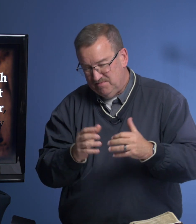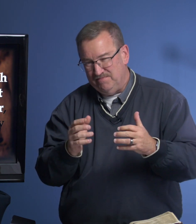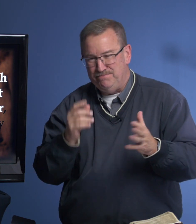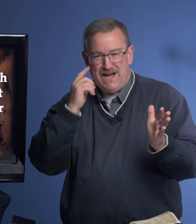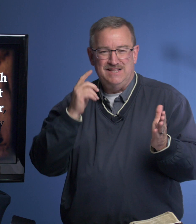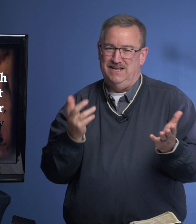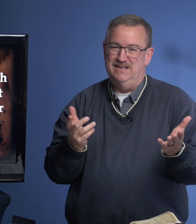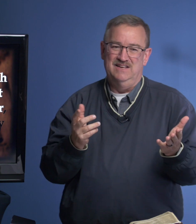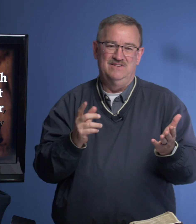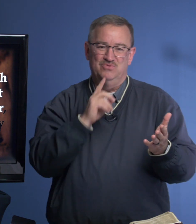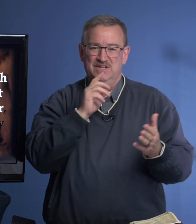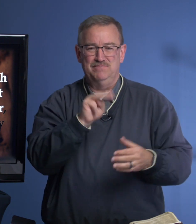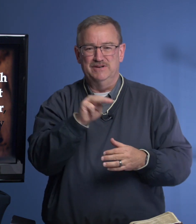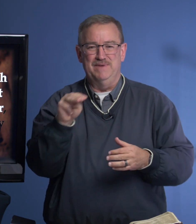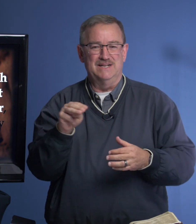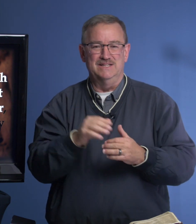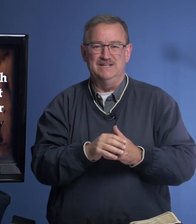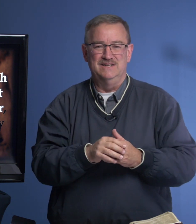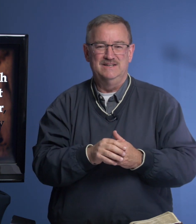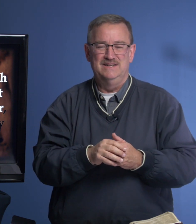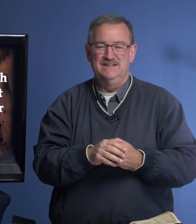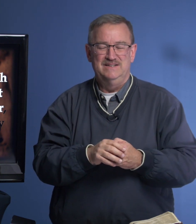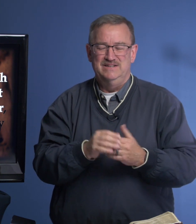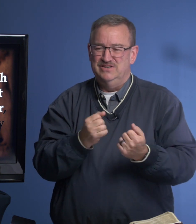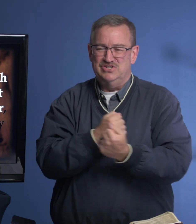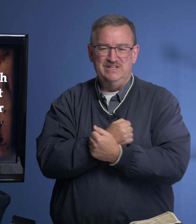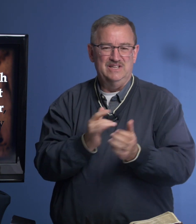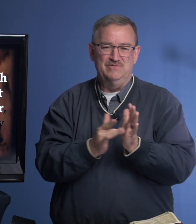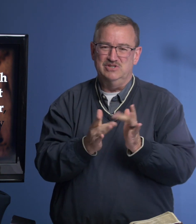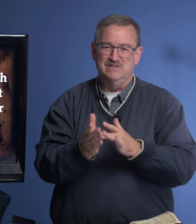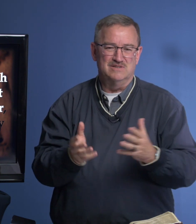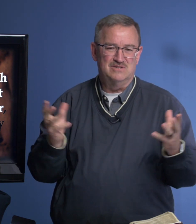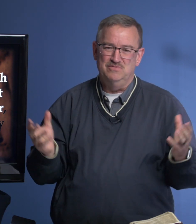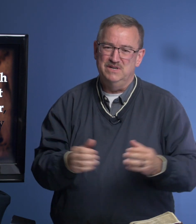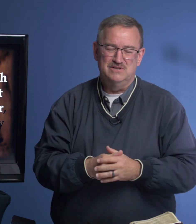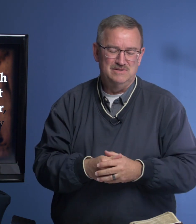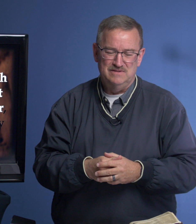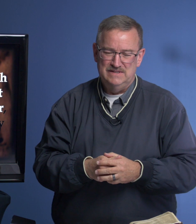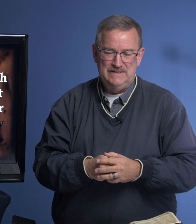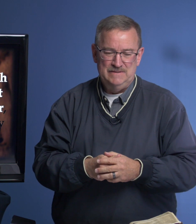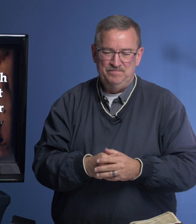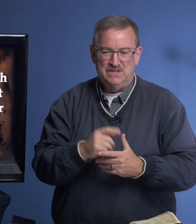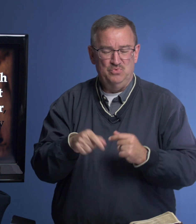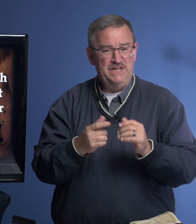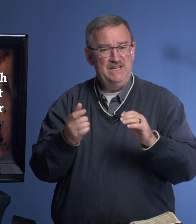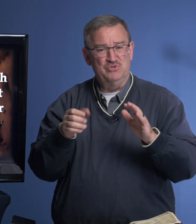But I think, really, Mary Magdalene, she loved Jesus so much. When he was